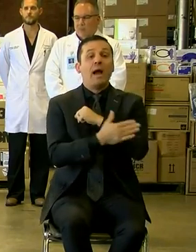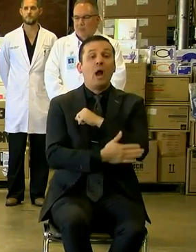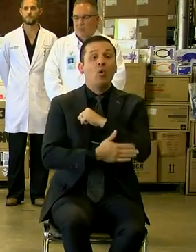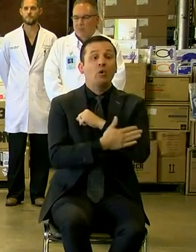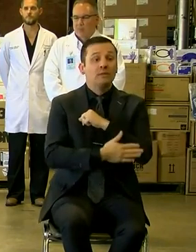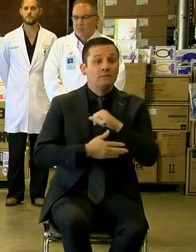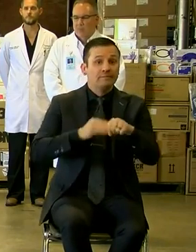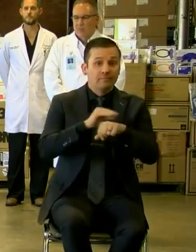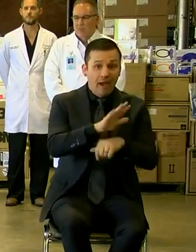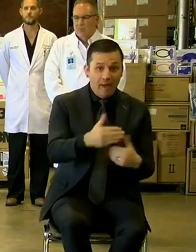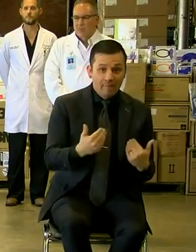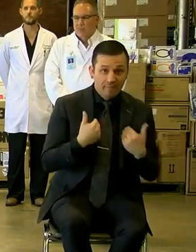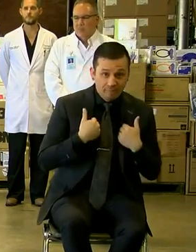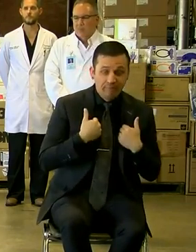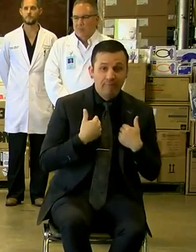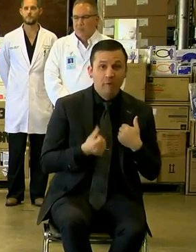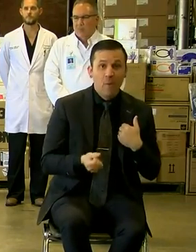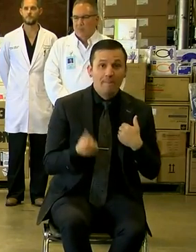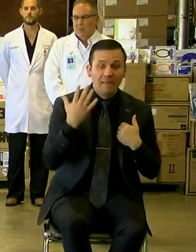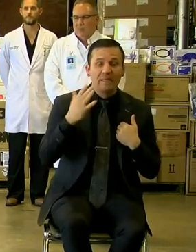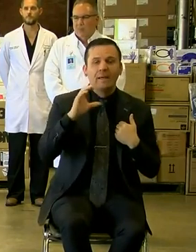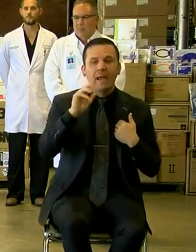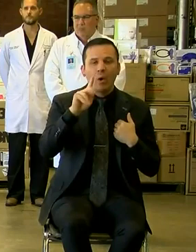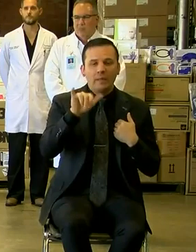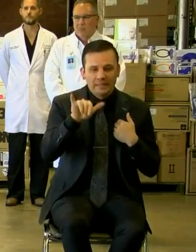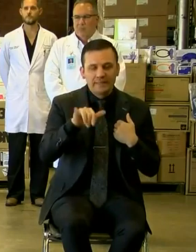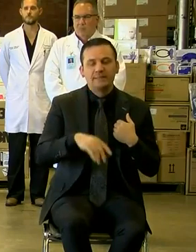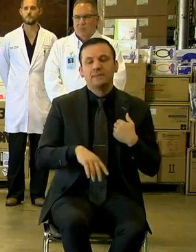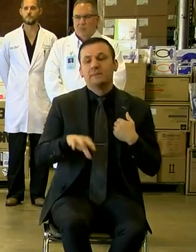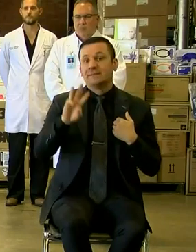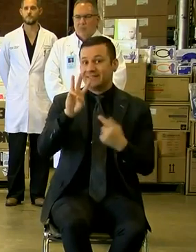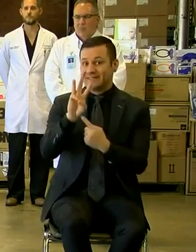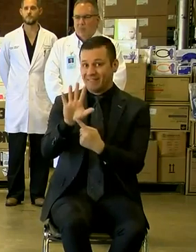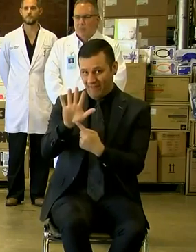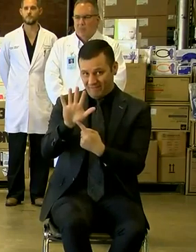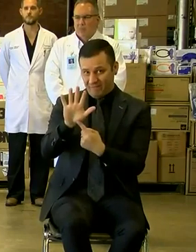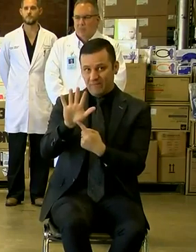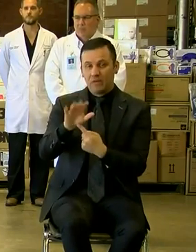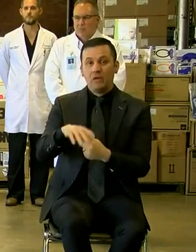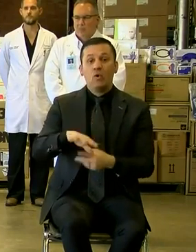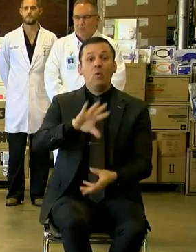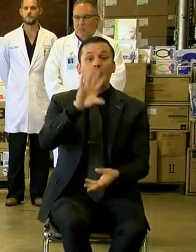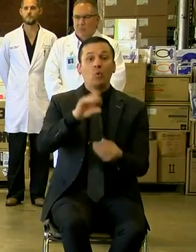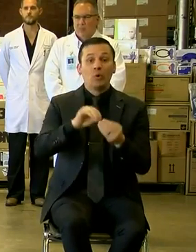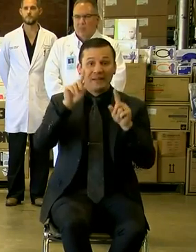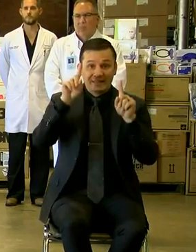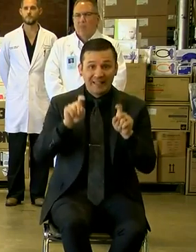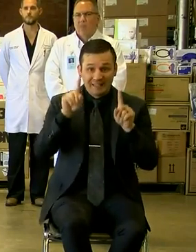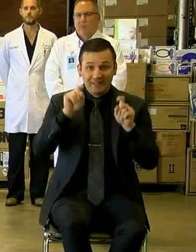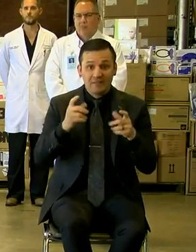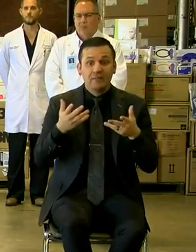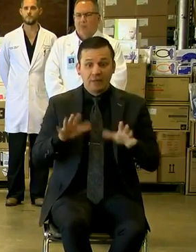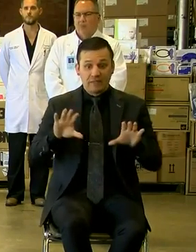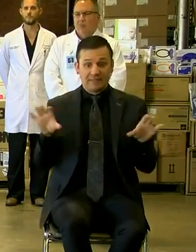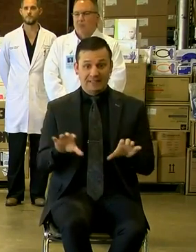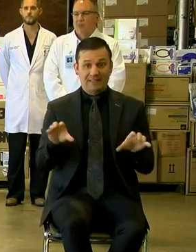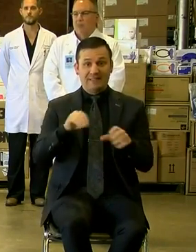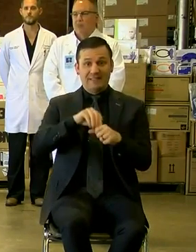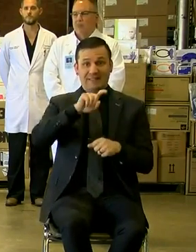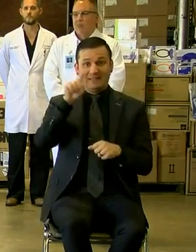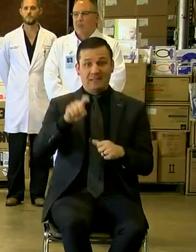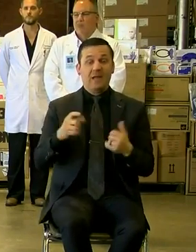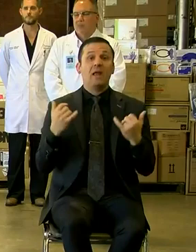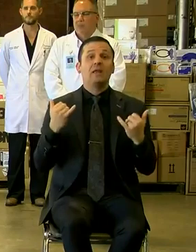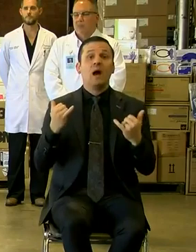affected by this is now 65 and the total number of tests that have been conducted in the state of Texas now